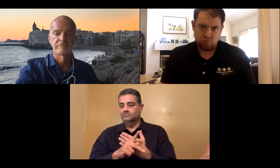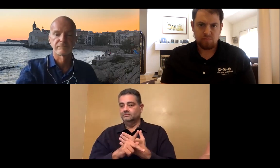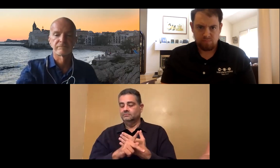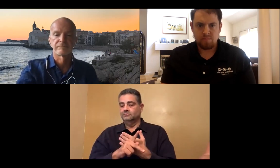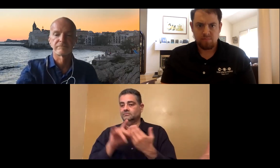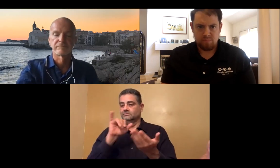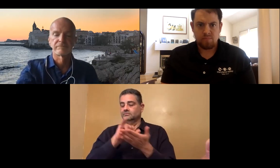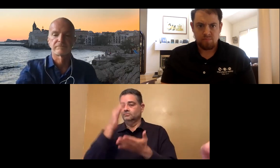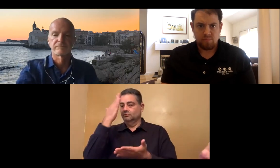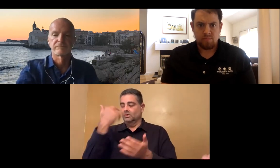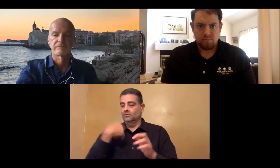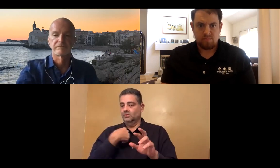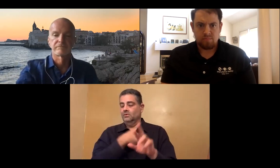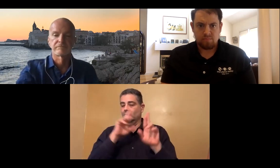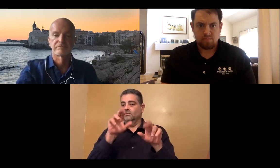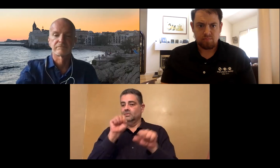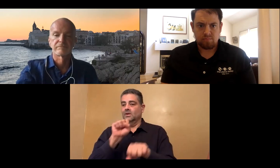year would not qualify for the program.